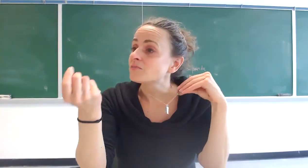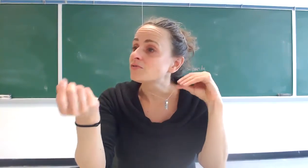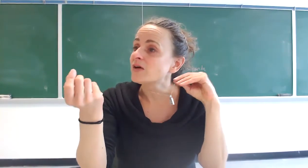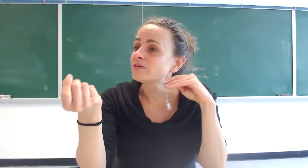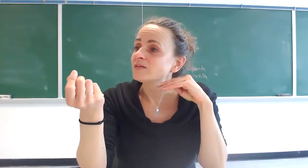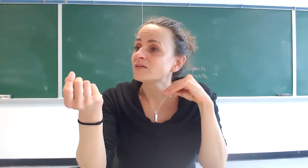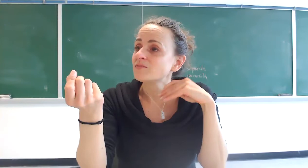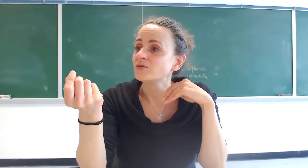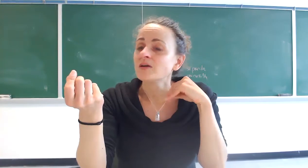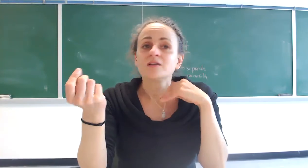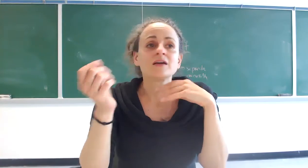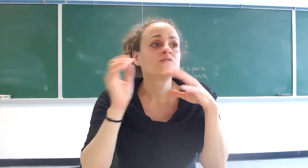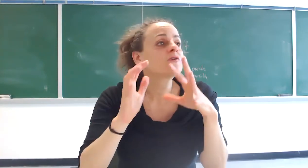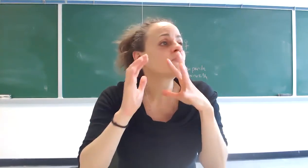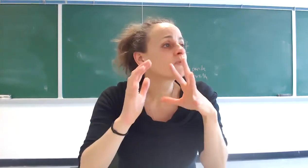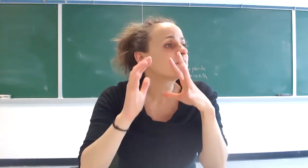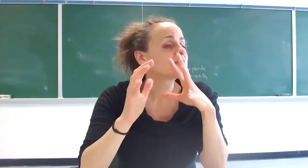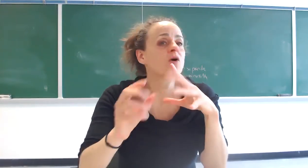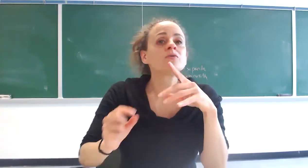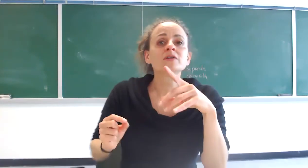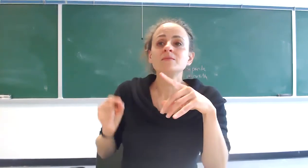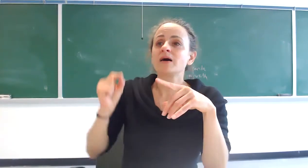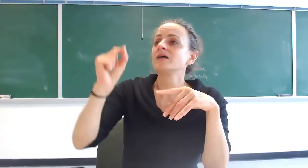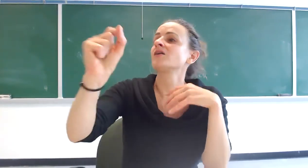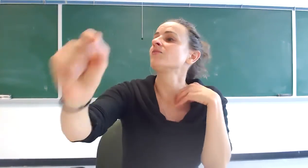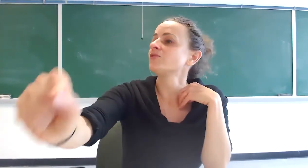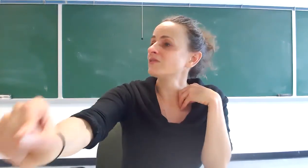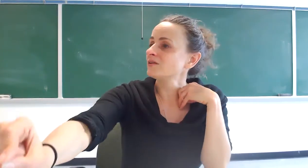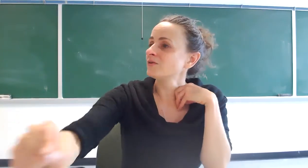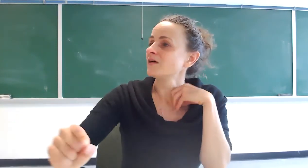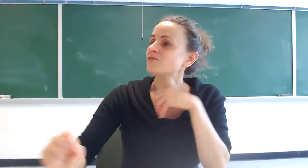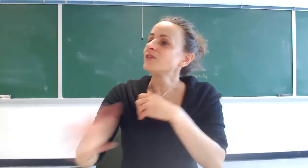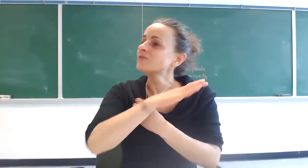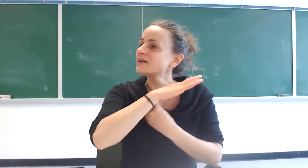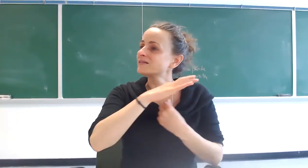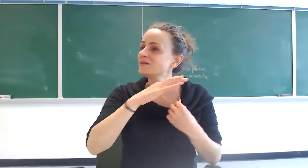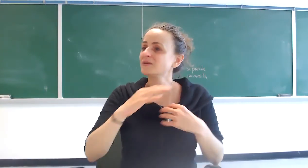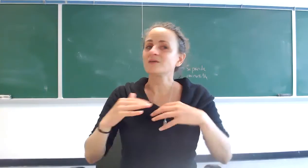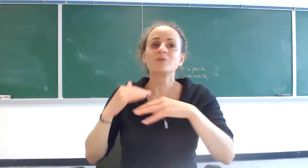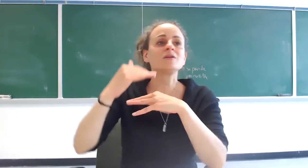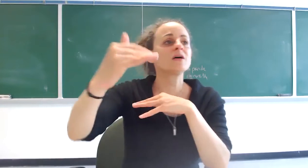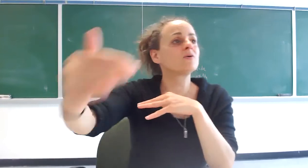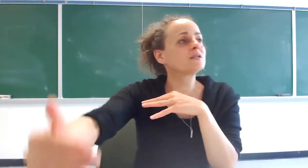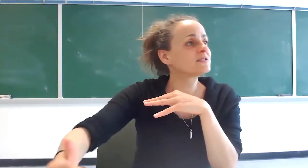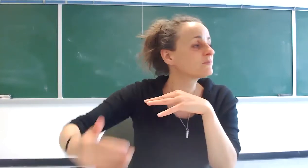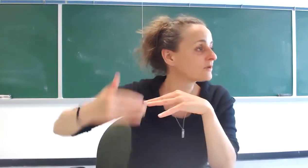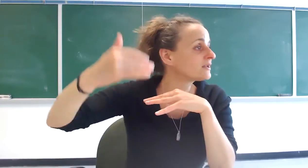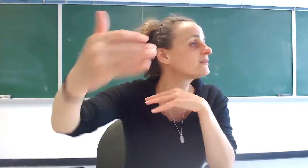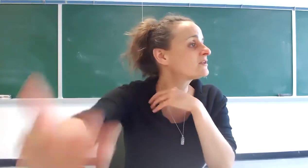profound discomfort that you can remedy only by comforting yourself not by escaping only by going deeper and engaging